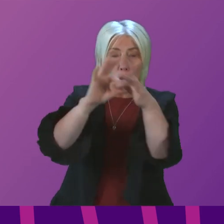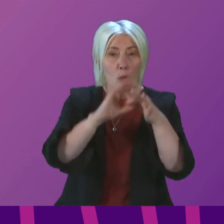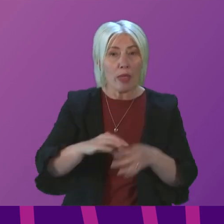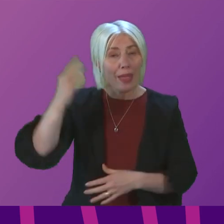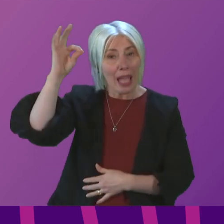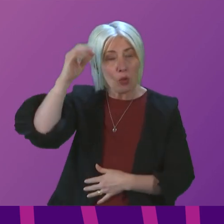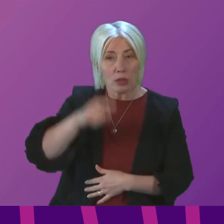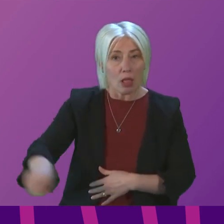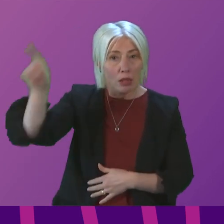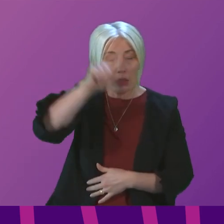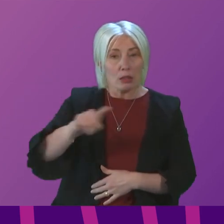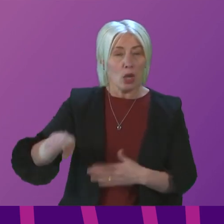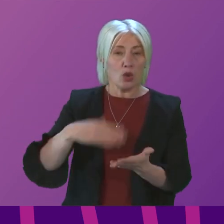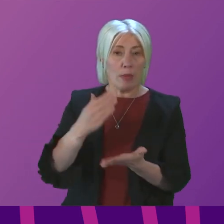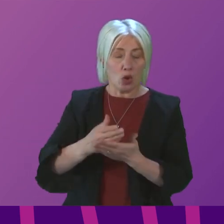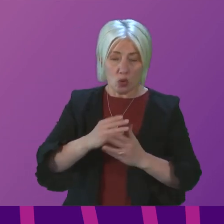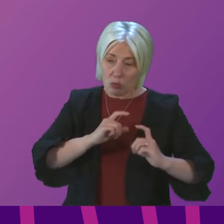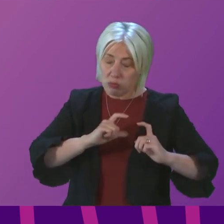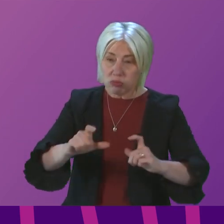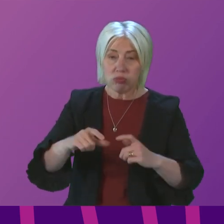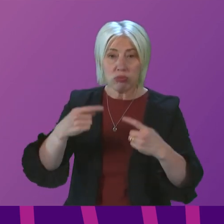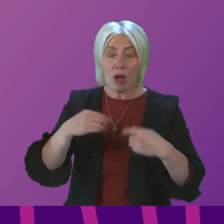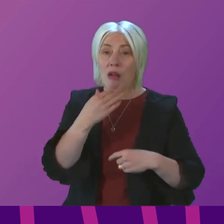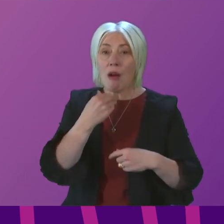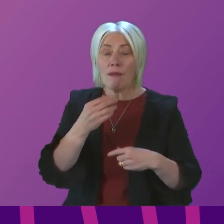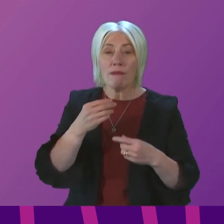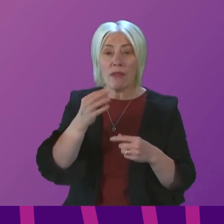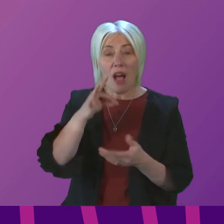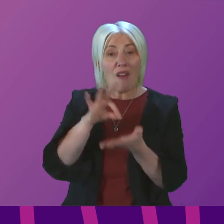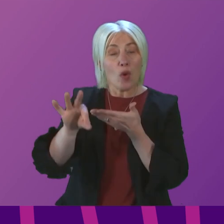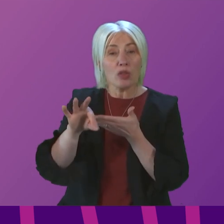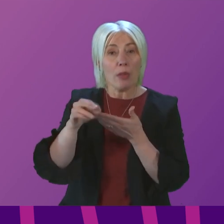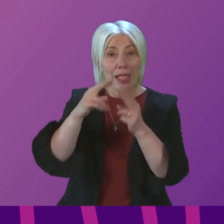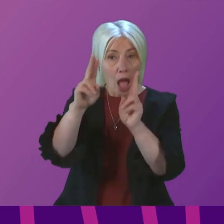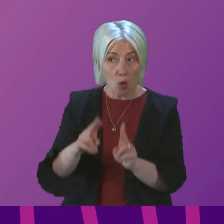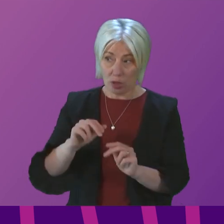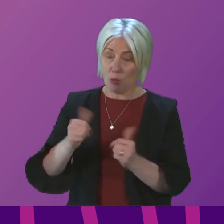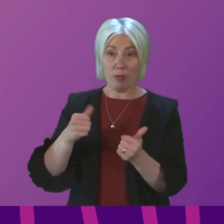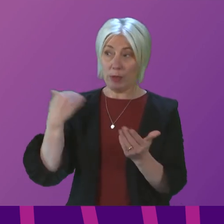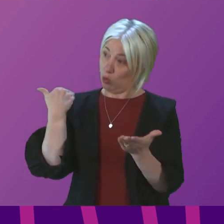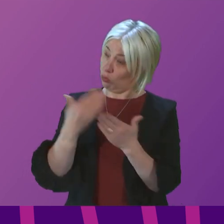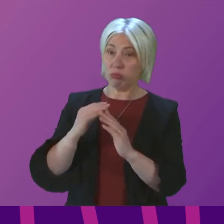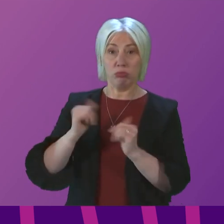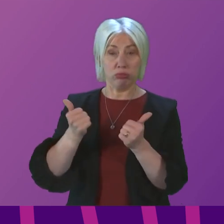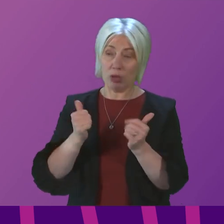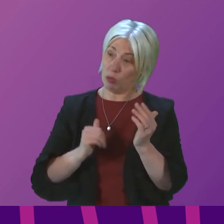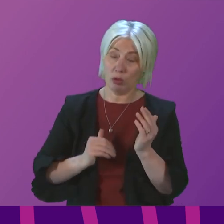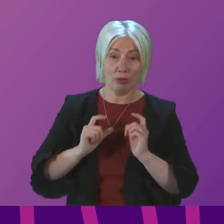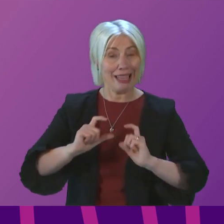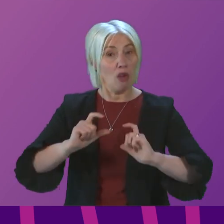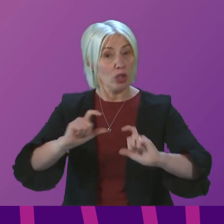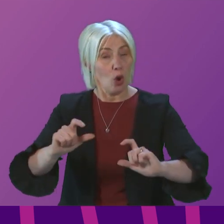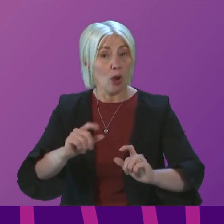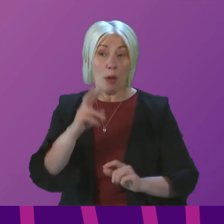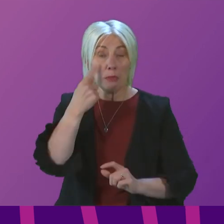ensure a continued supply of affordable housing. We have a very good record on that and want to build on it once we see the councils